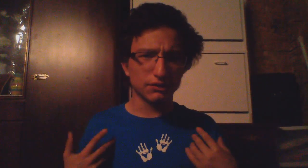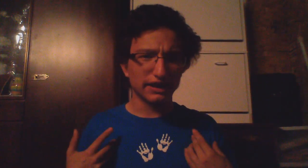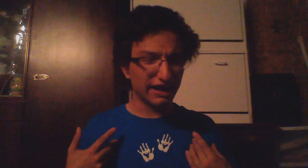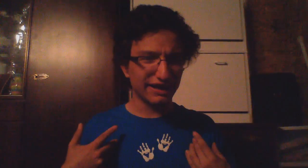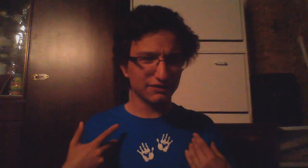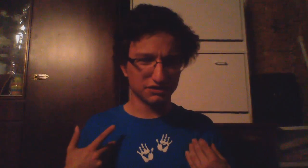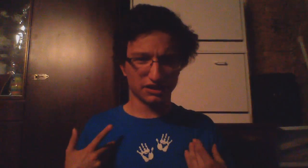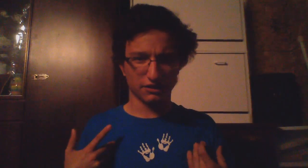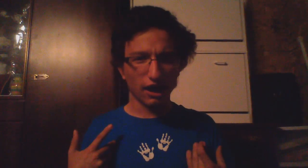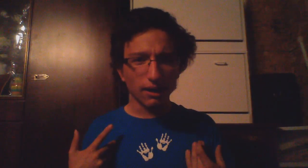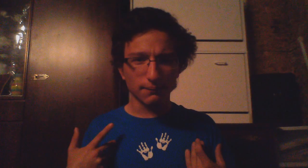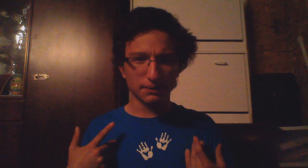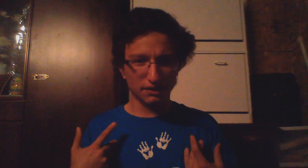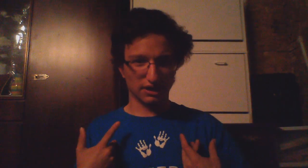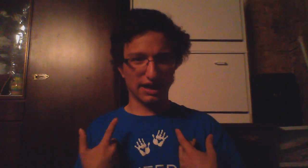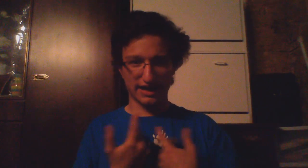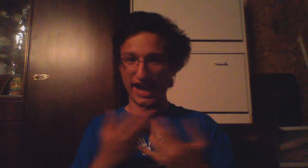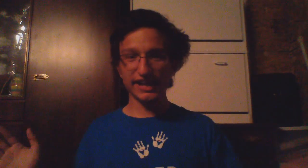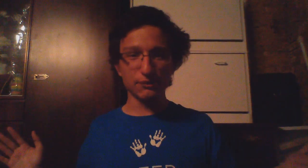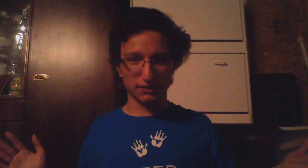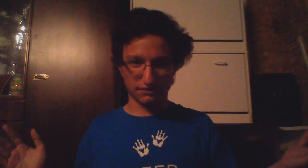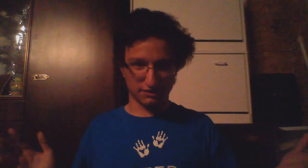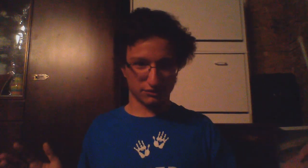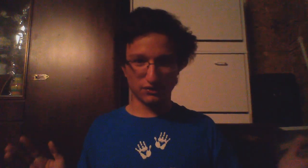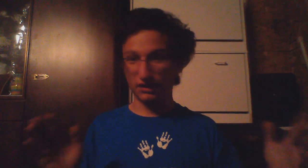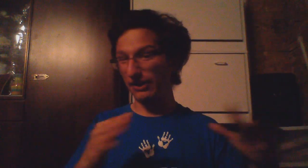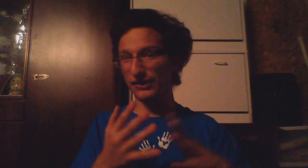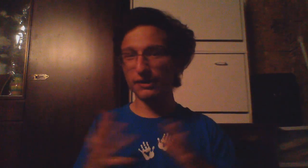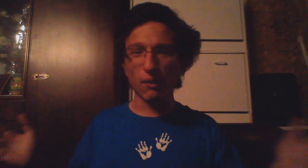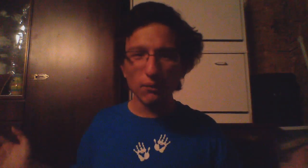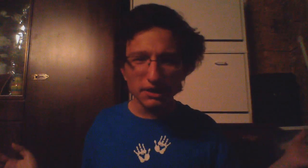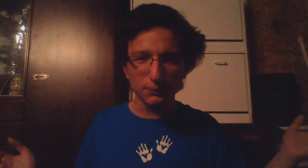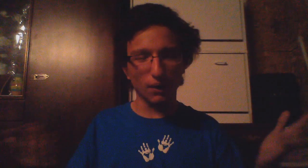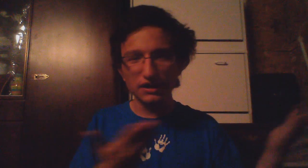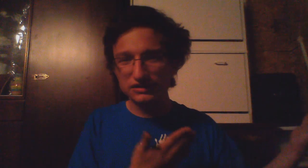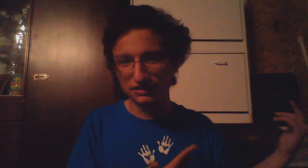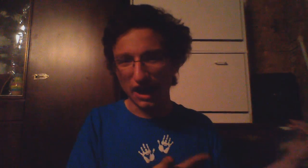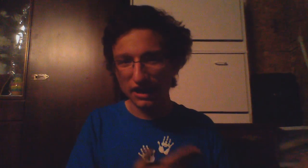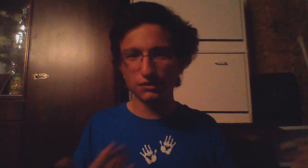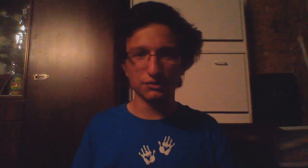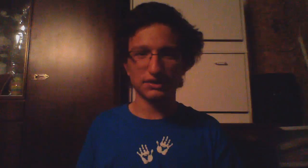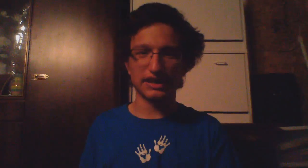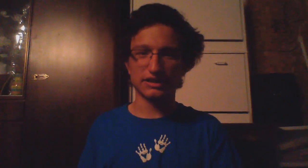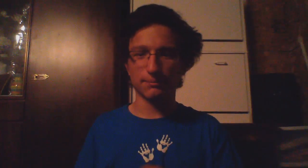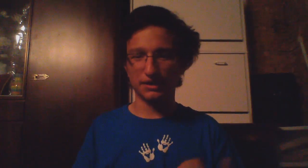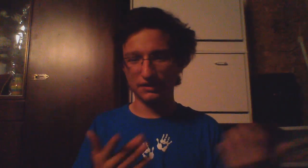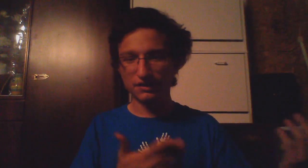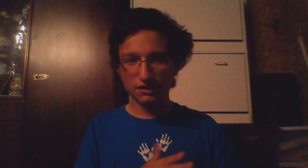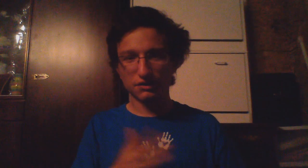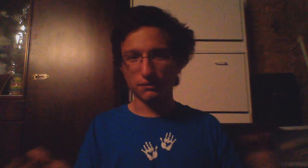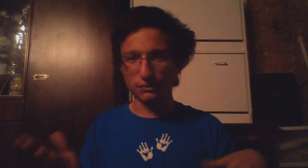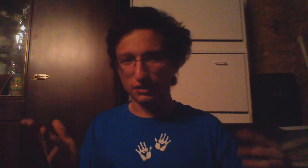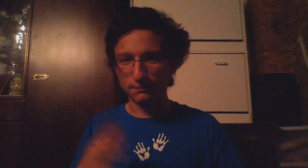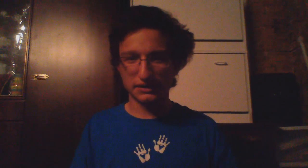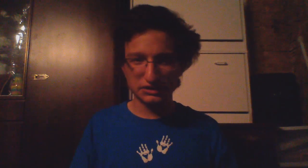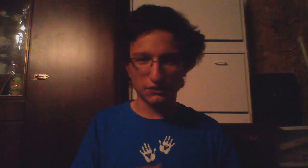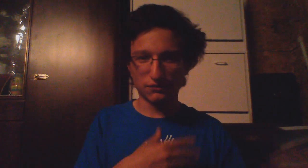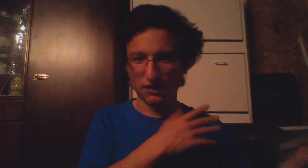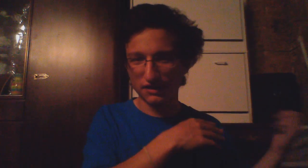like I haven't said um a lot anywhere in this video I think only once not including that time I quoted myself right